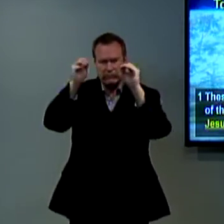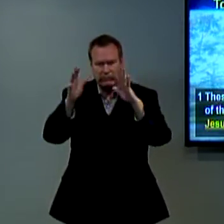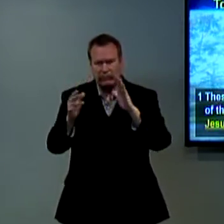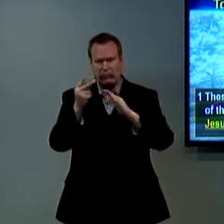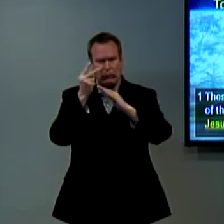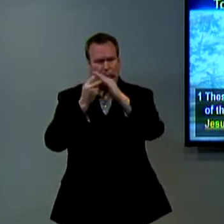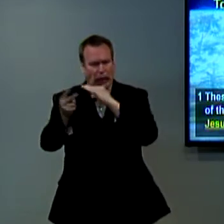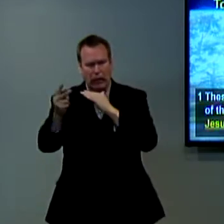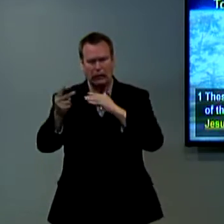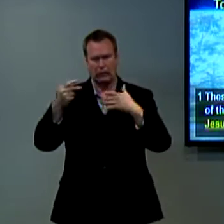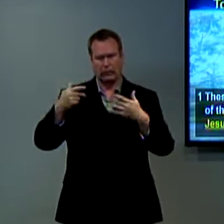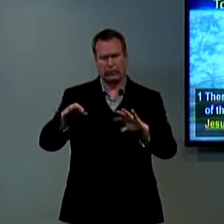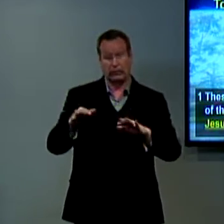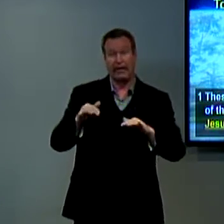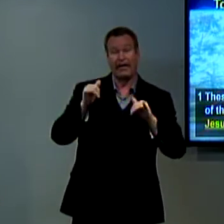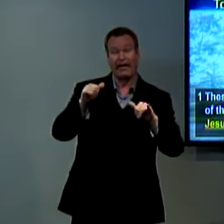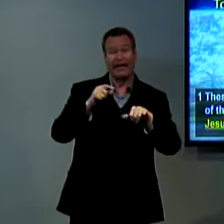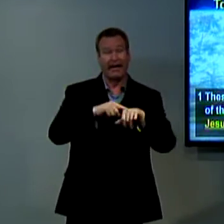He was a skilled teacher and a prophet.